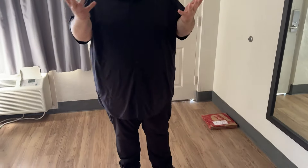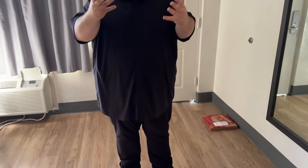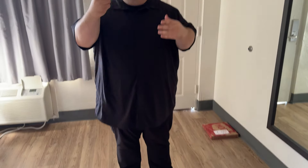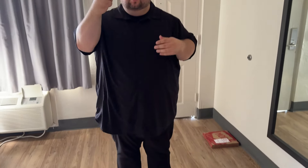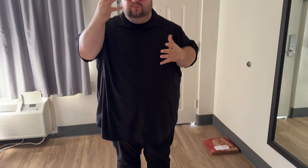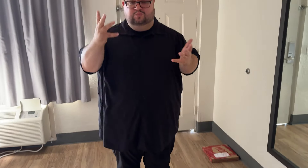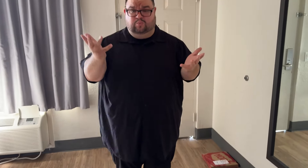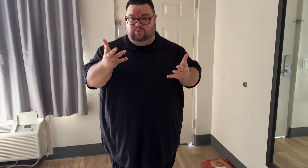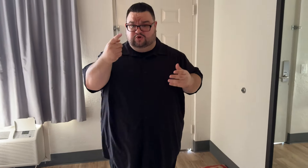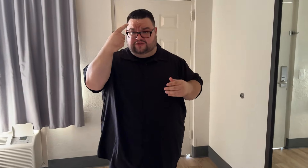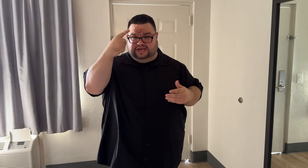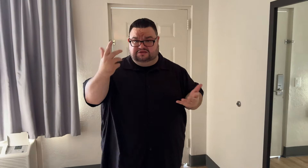So, what do you think?